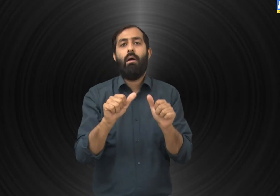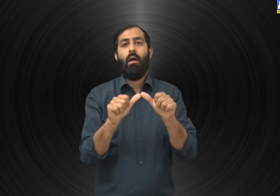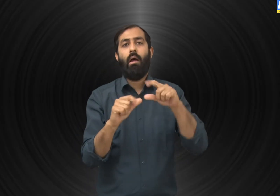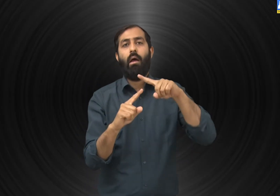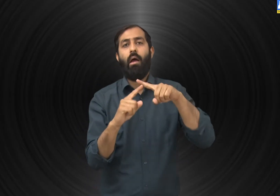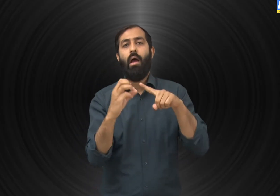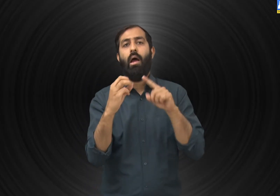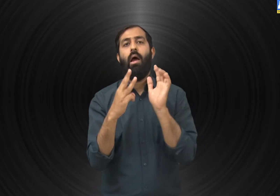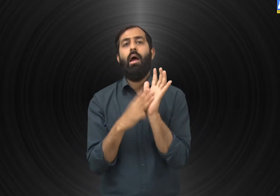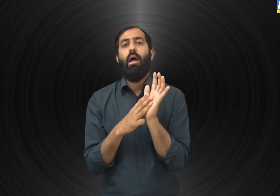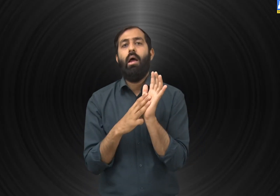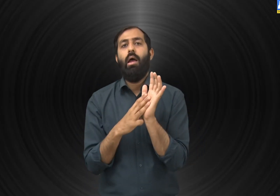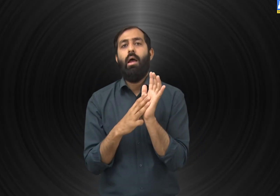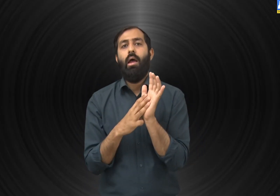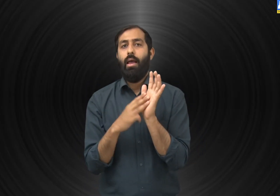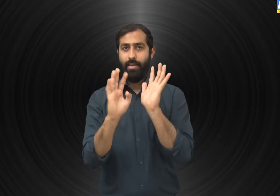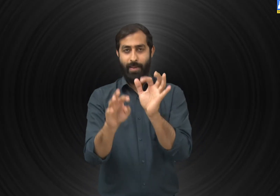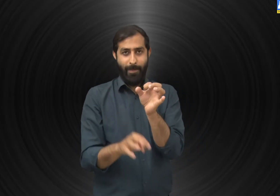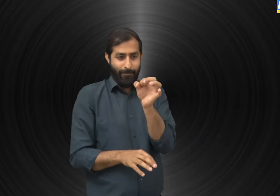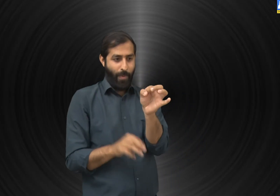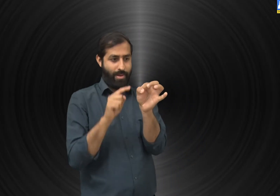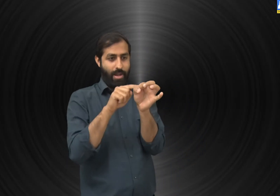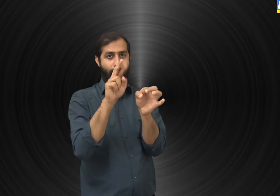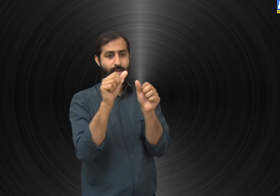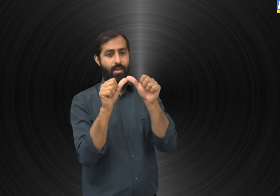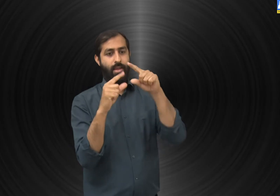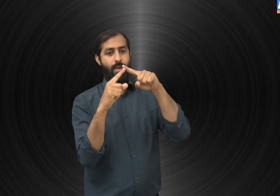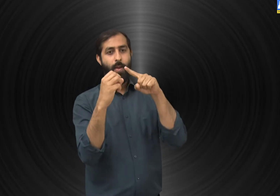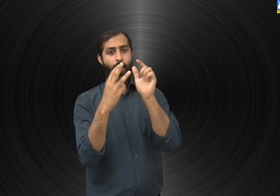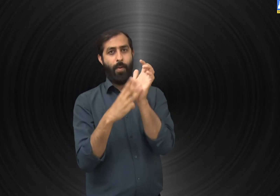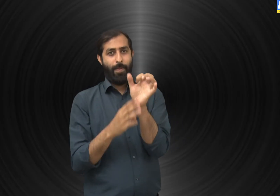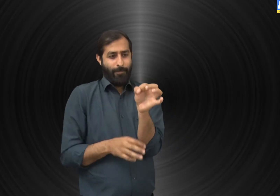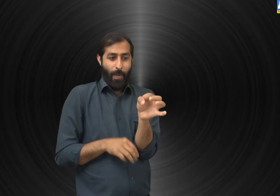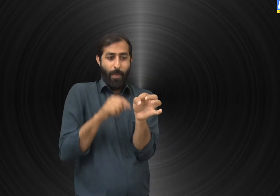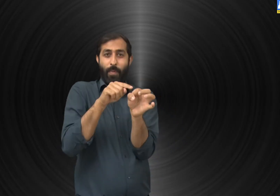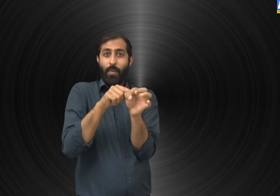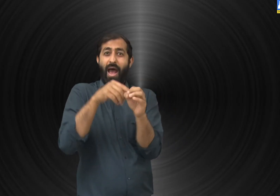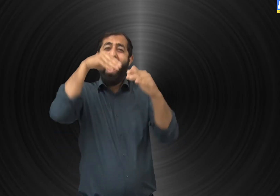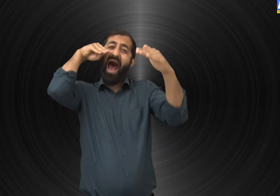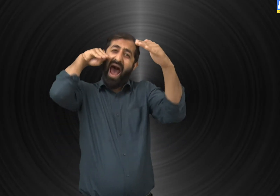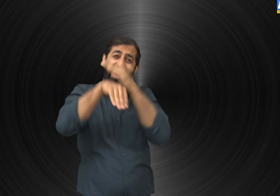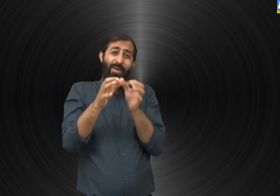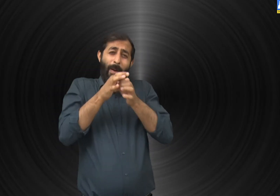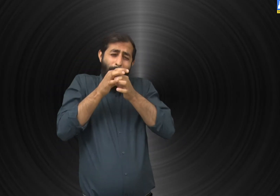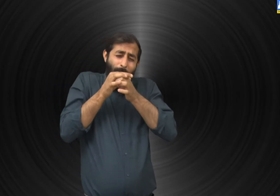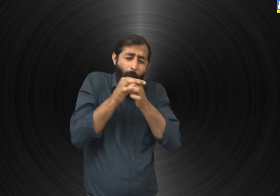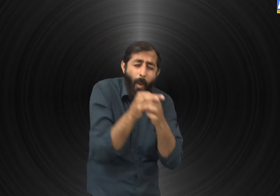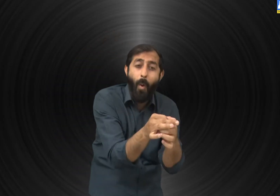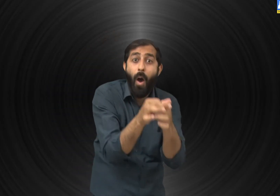and these atoms are composed of